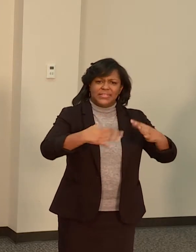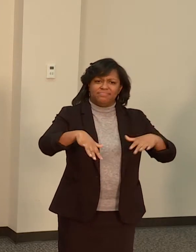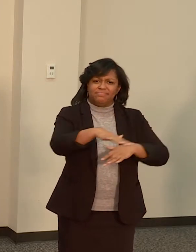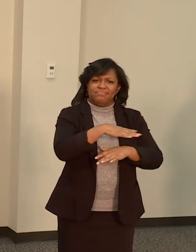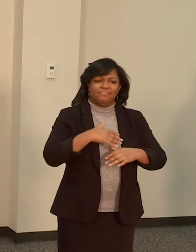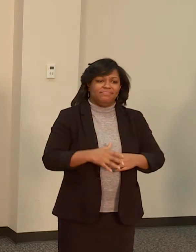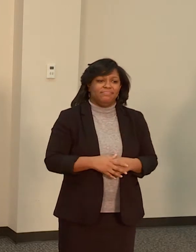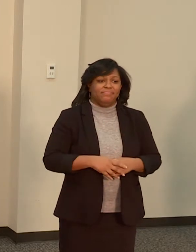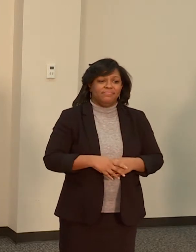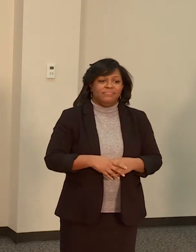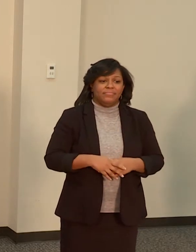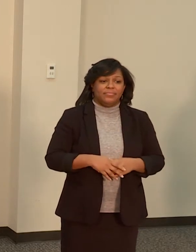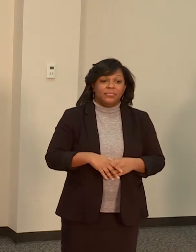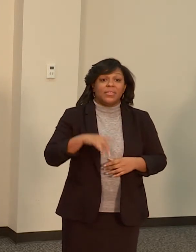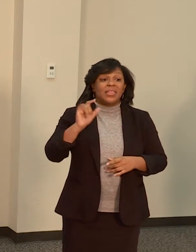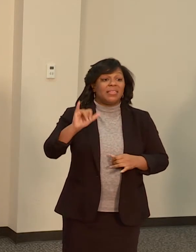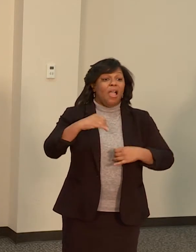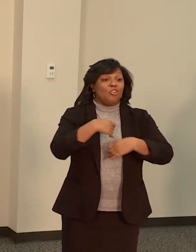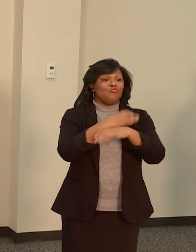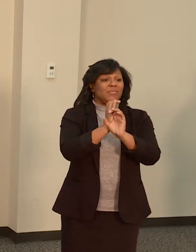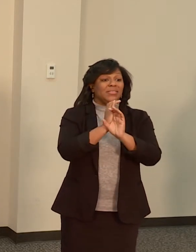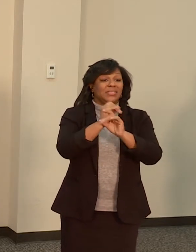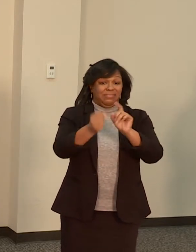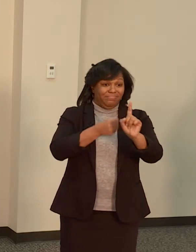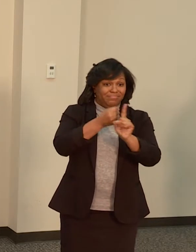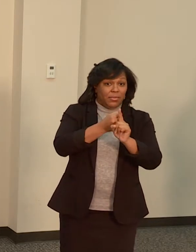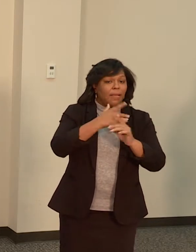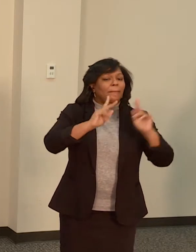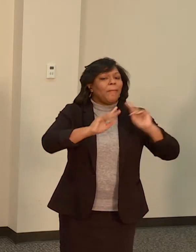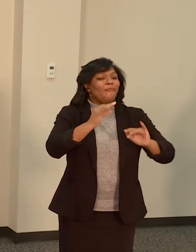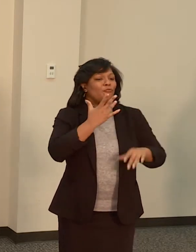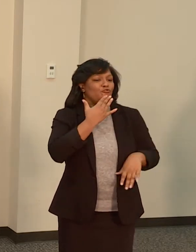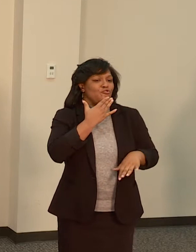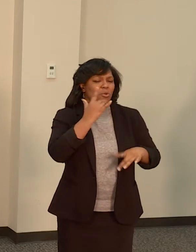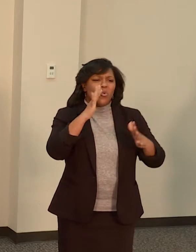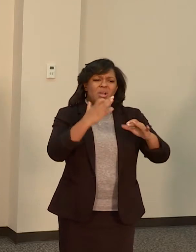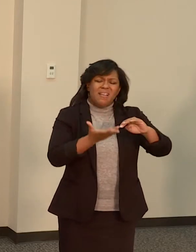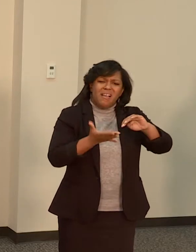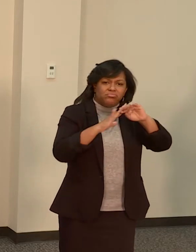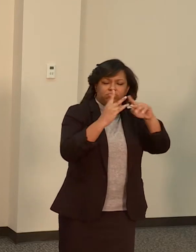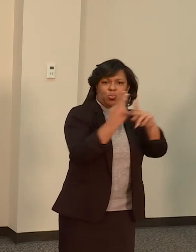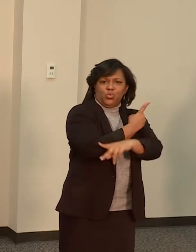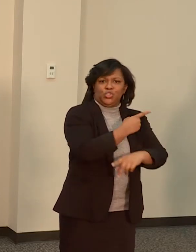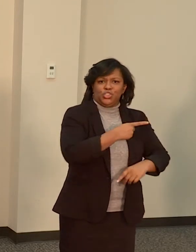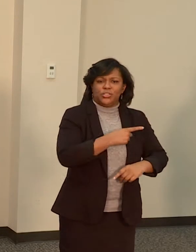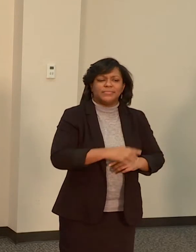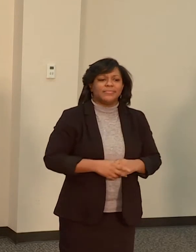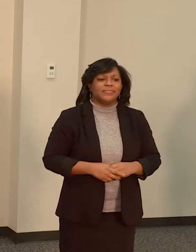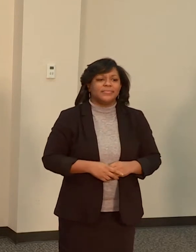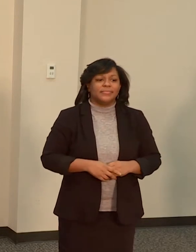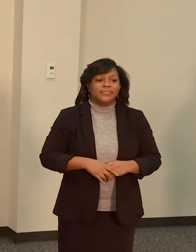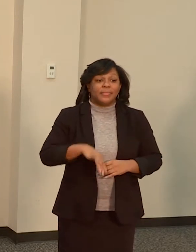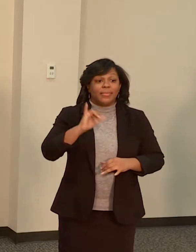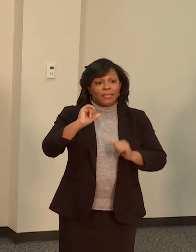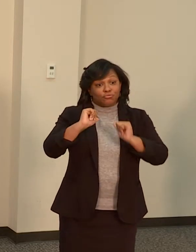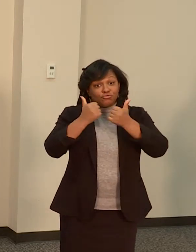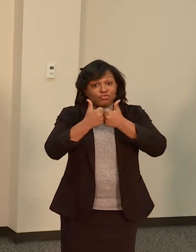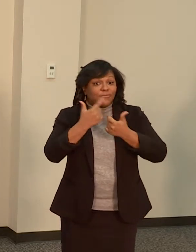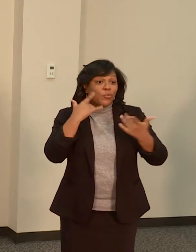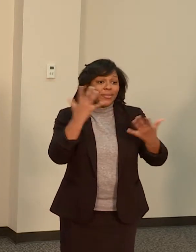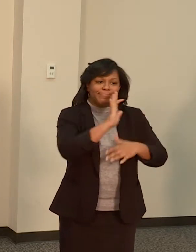especially hard. And we know that they've all posed immense challenges to our children, to our parents, and to our teachers.